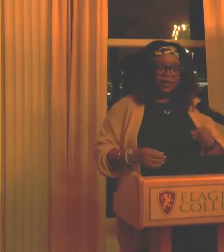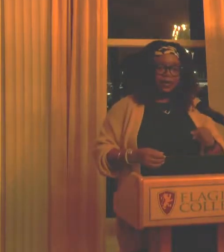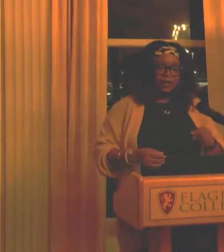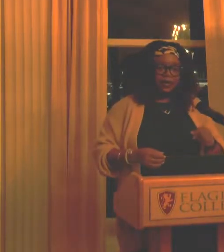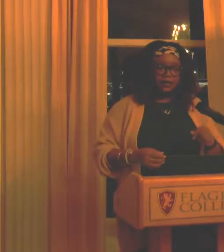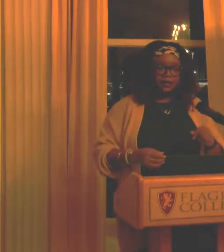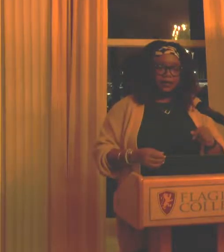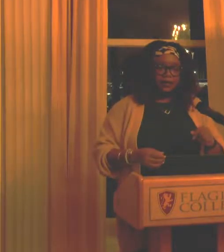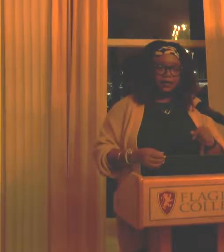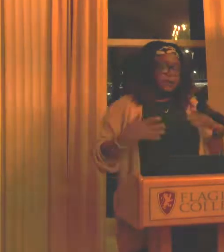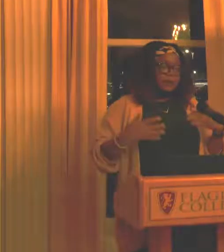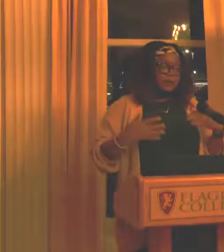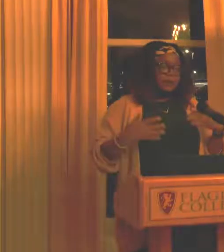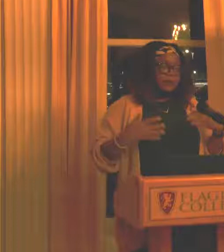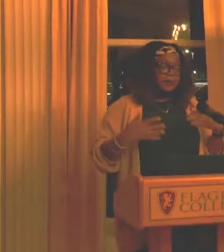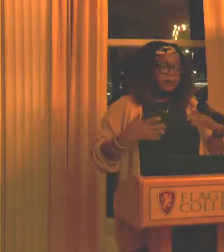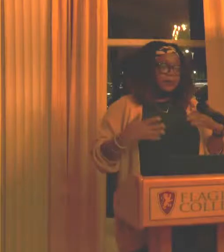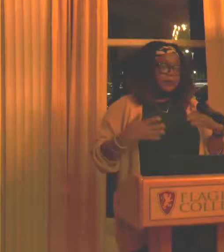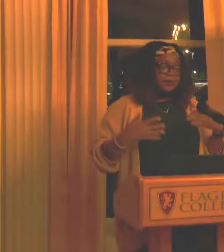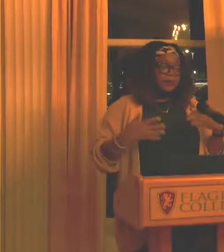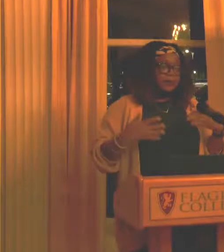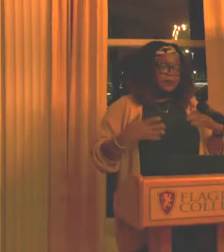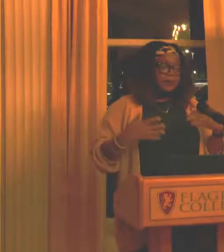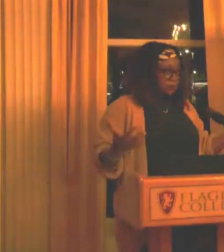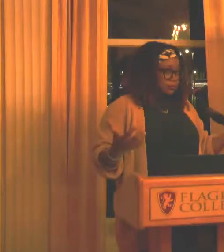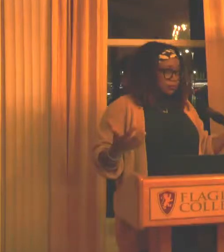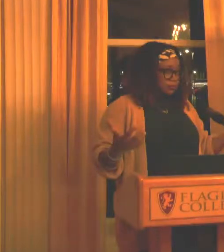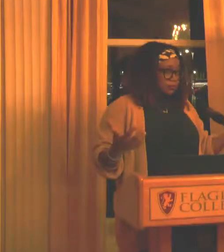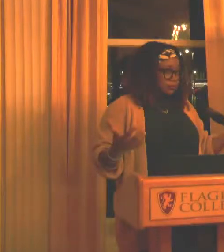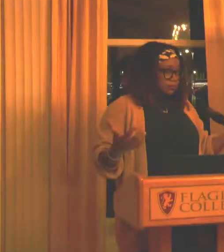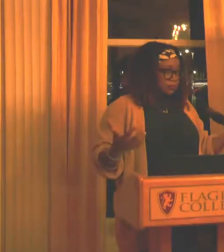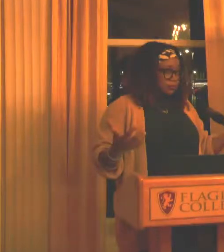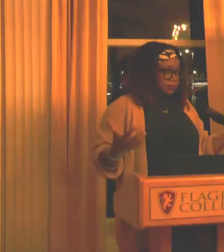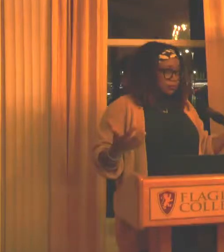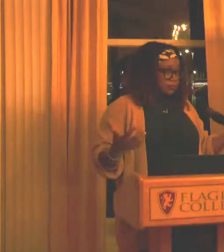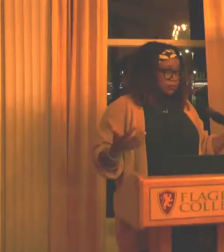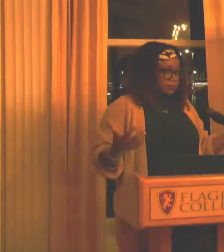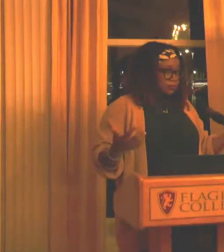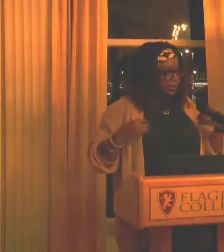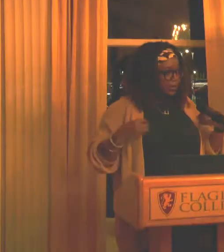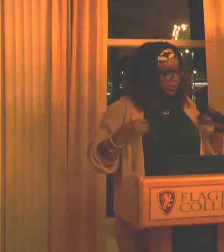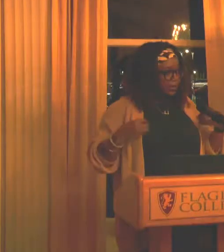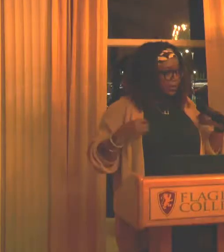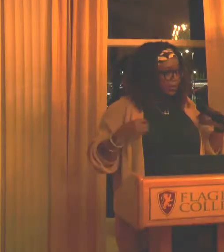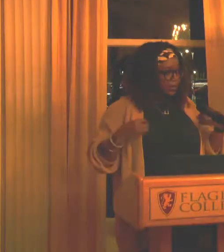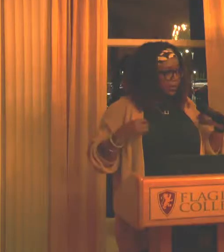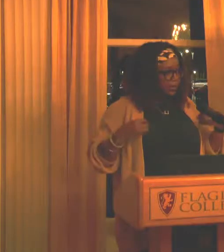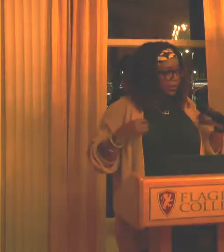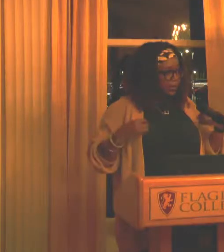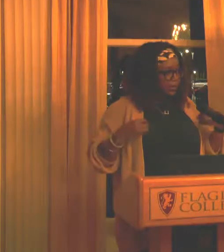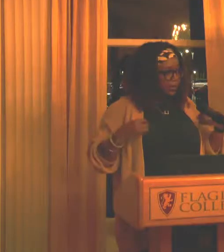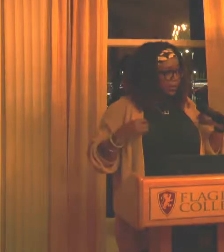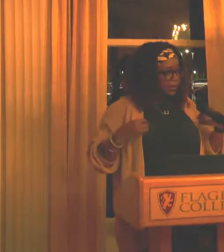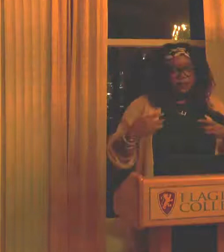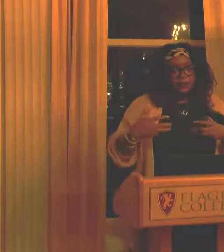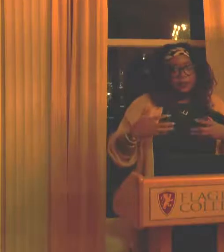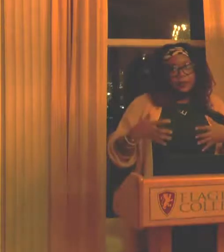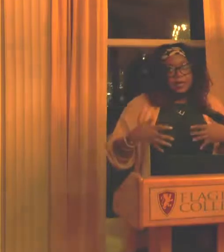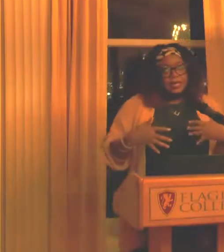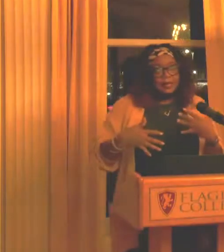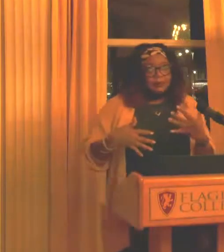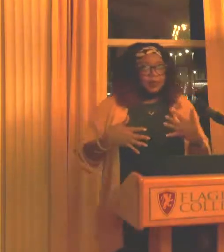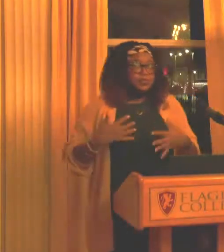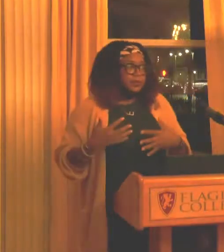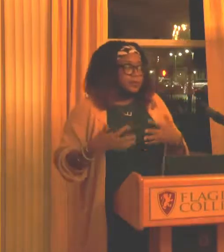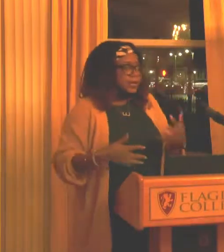girls. While there may be, I don't know other children who wear hair beads in their hair. And for